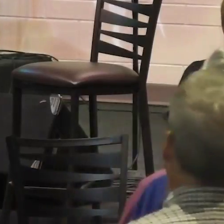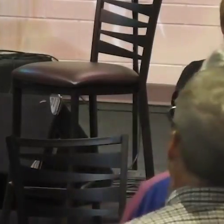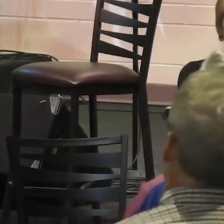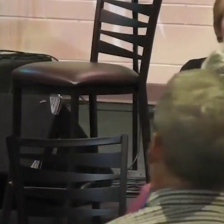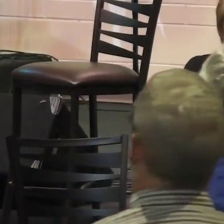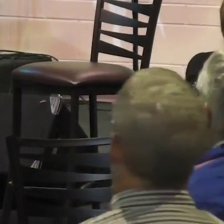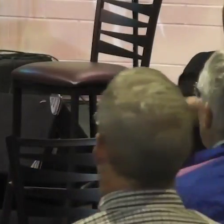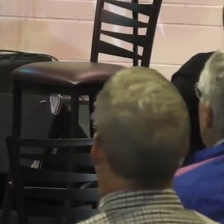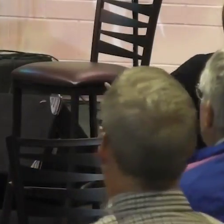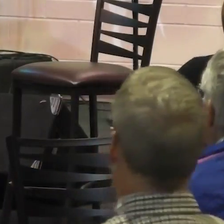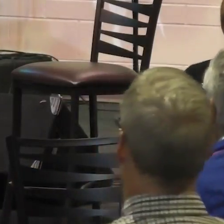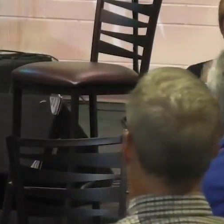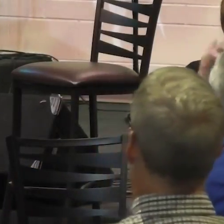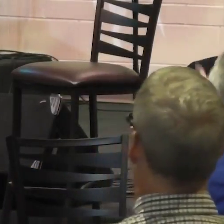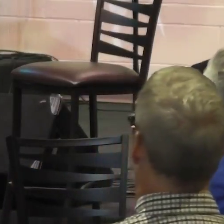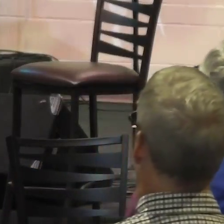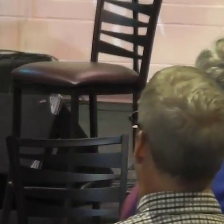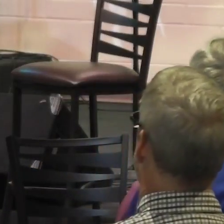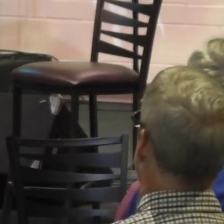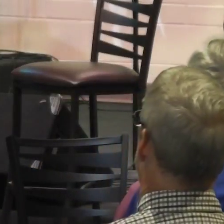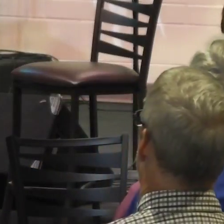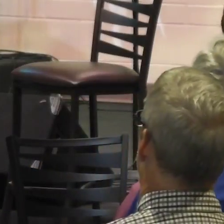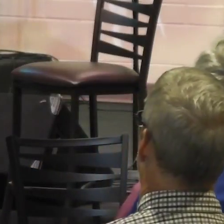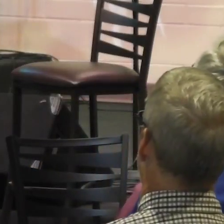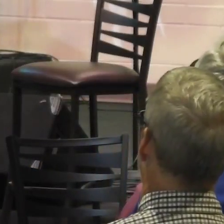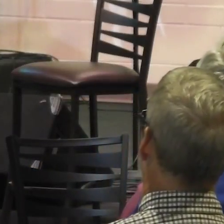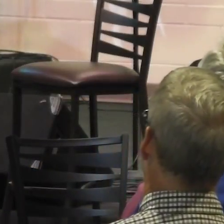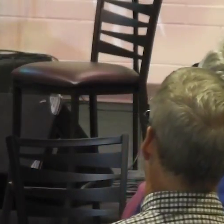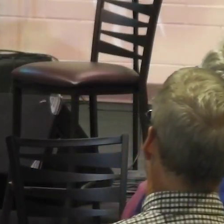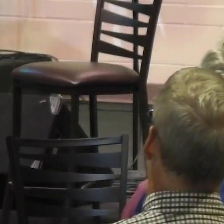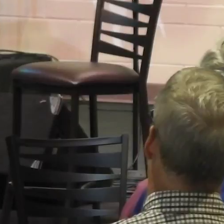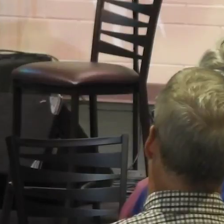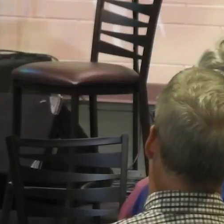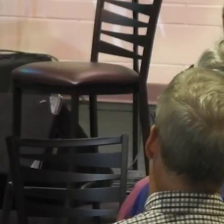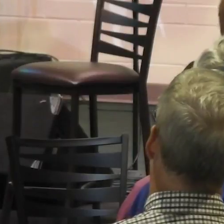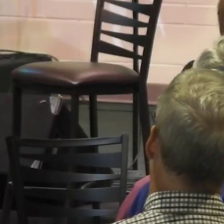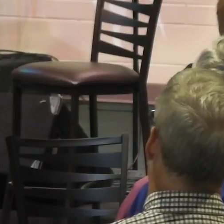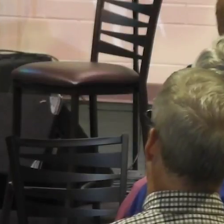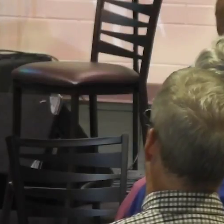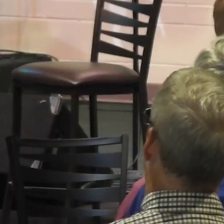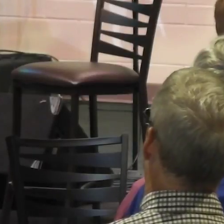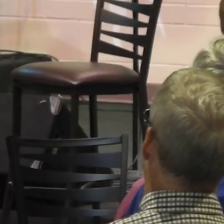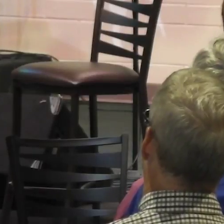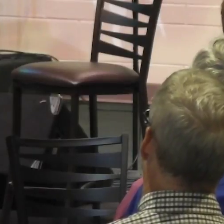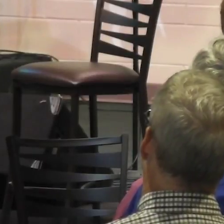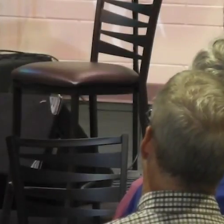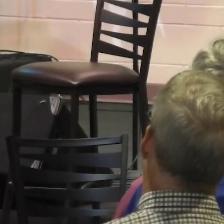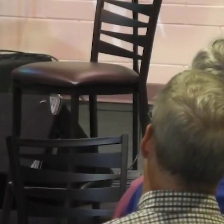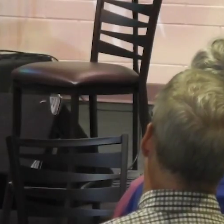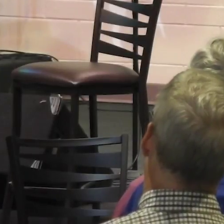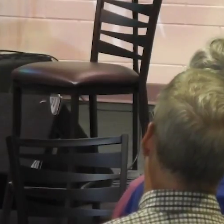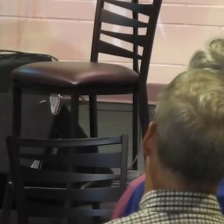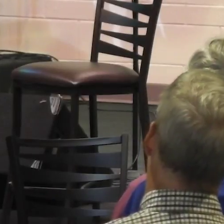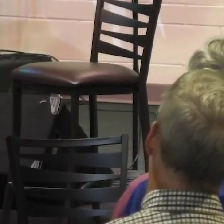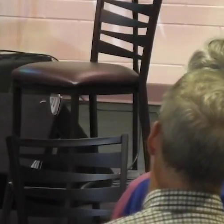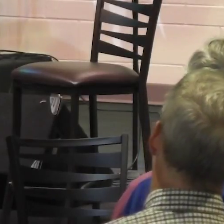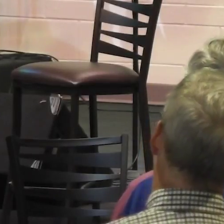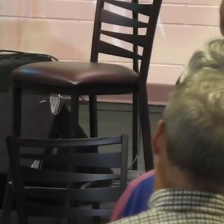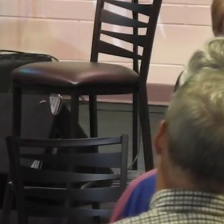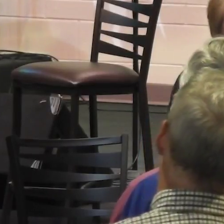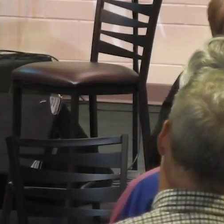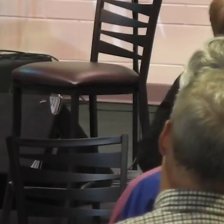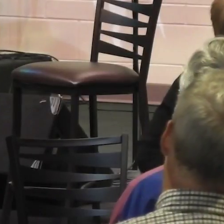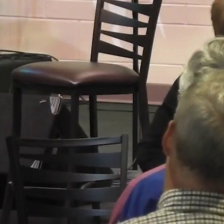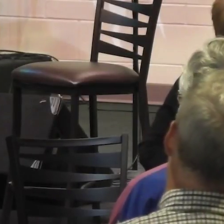of us has one body with many members, and these members do not all have the same function, so in Christ